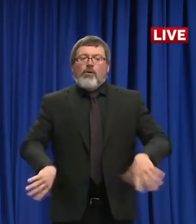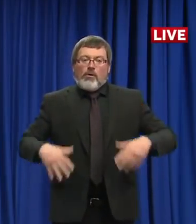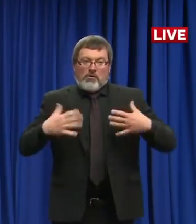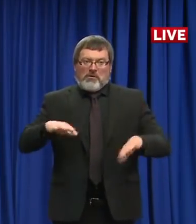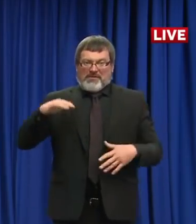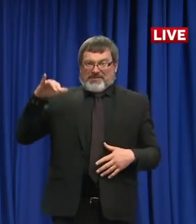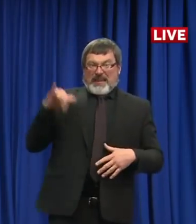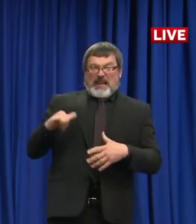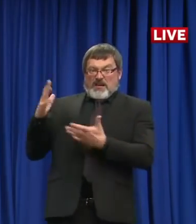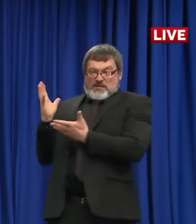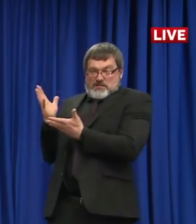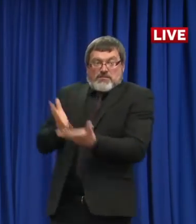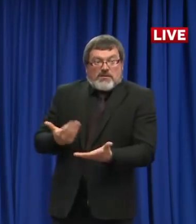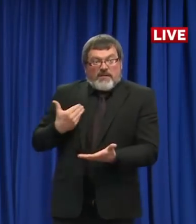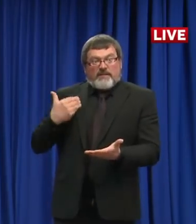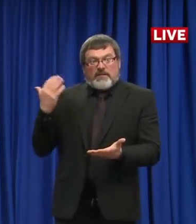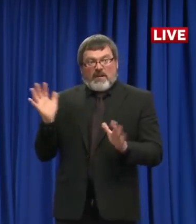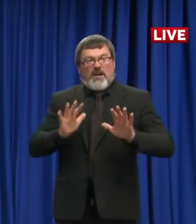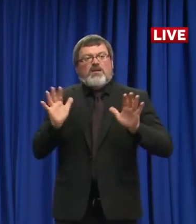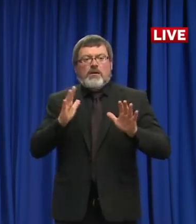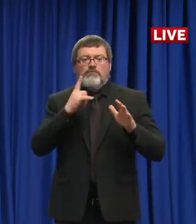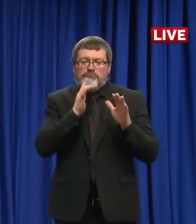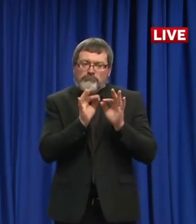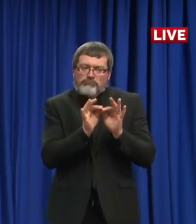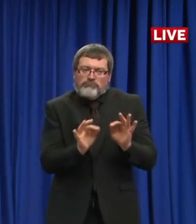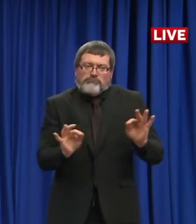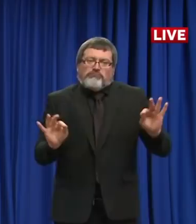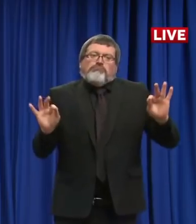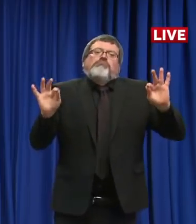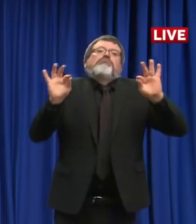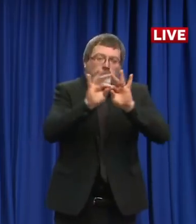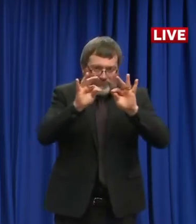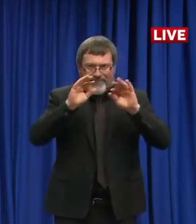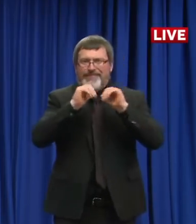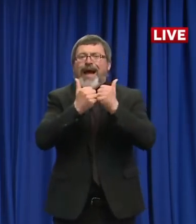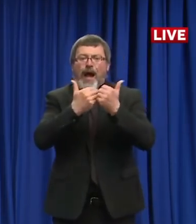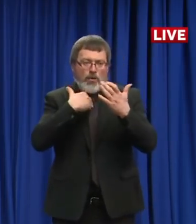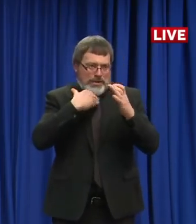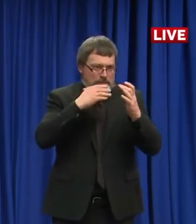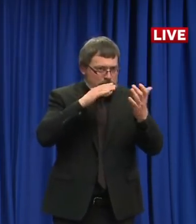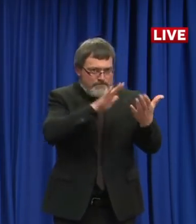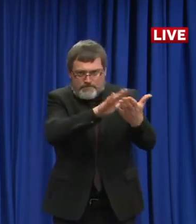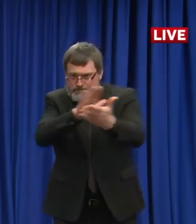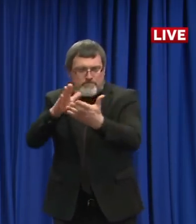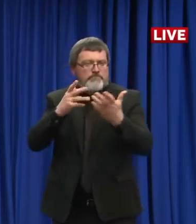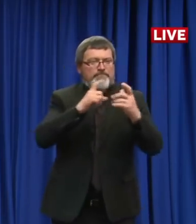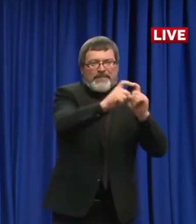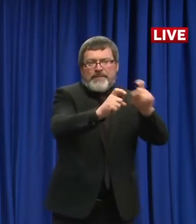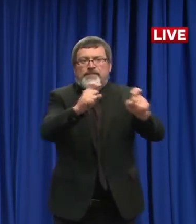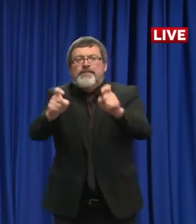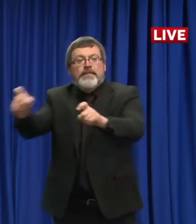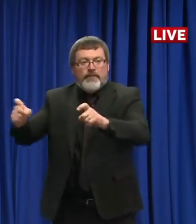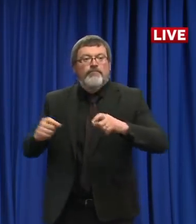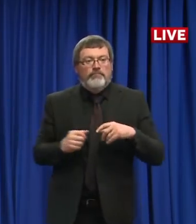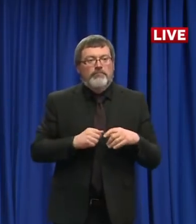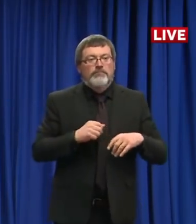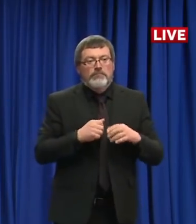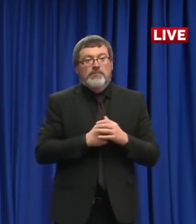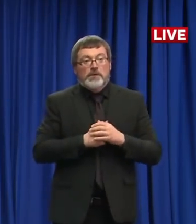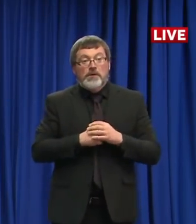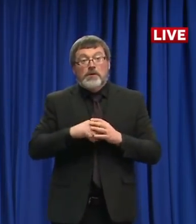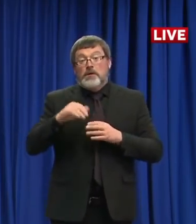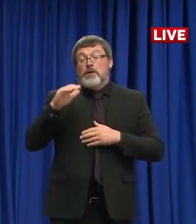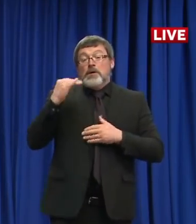responding and continuing our response to COVID-19 but also preparing for the back side of the curve when we start to see